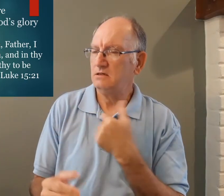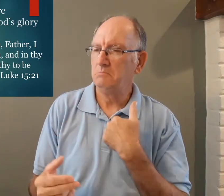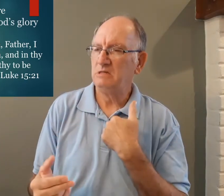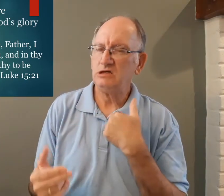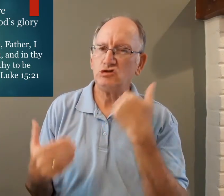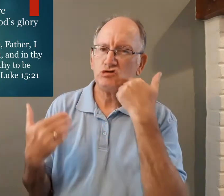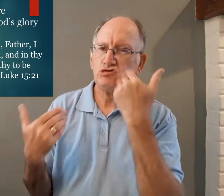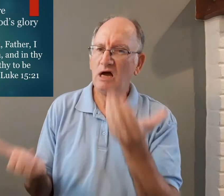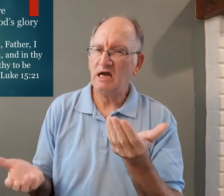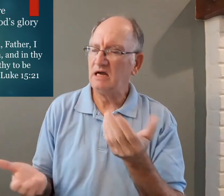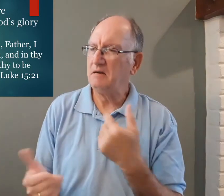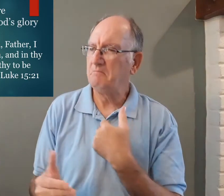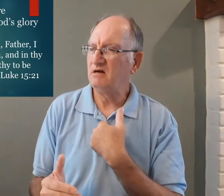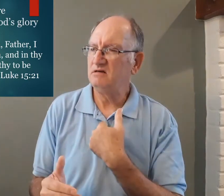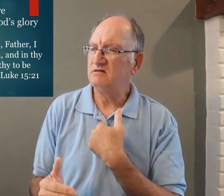that he should be called son